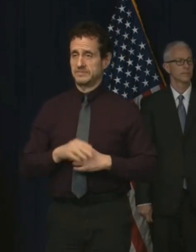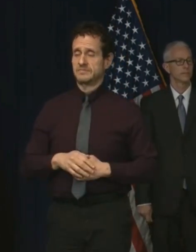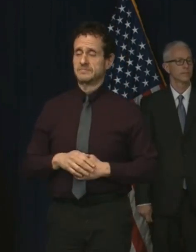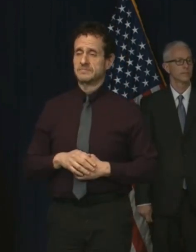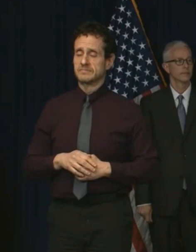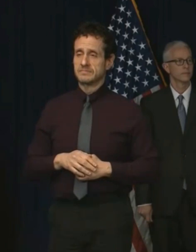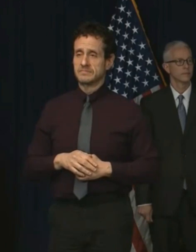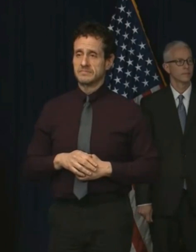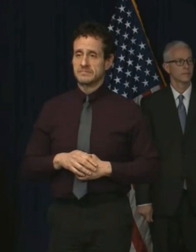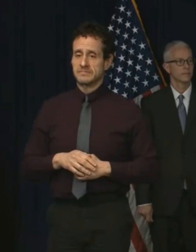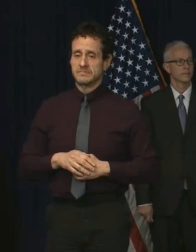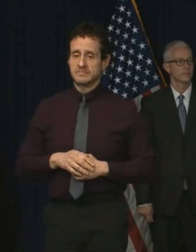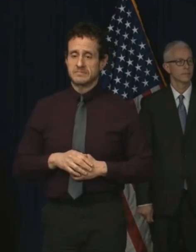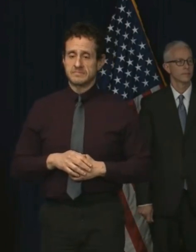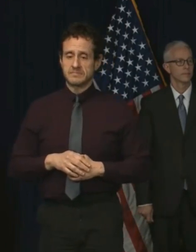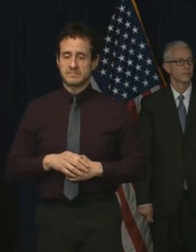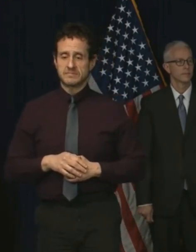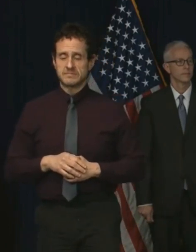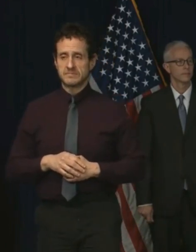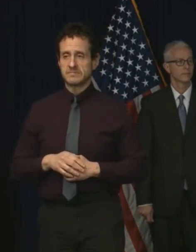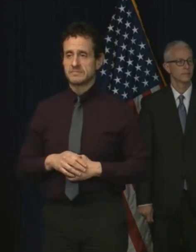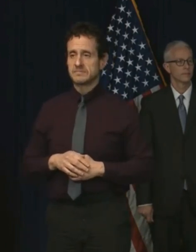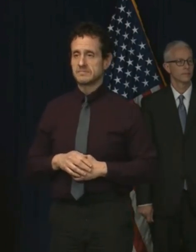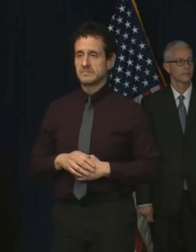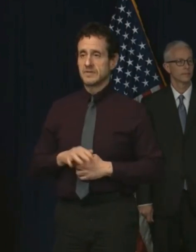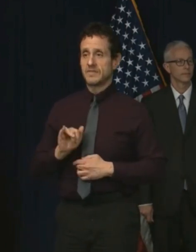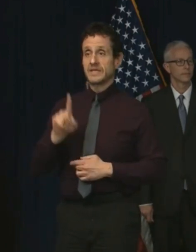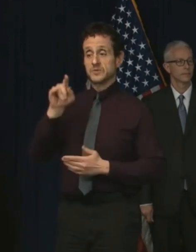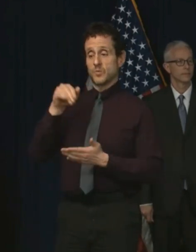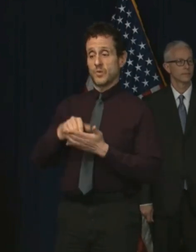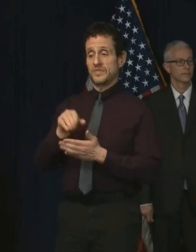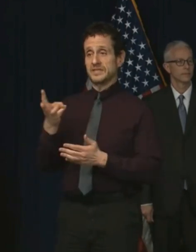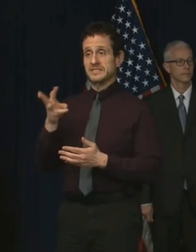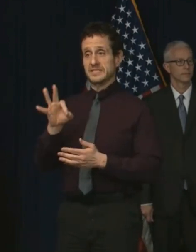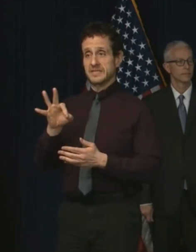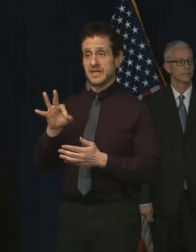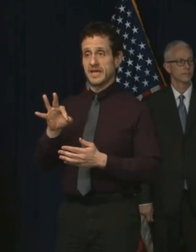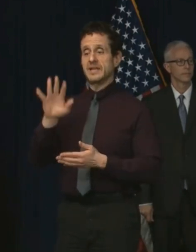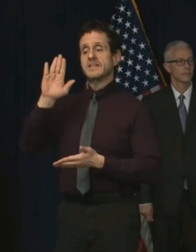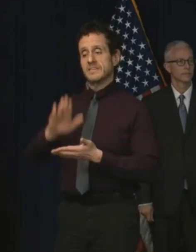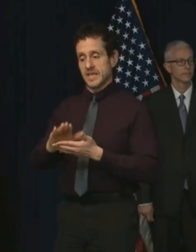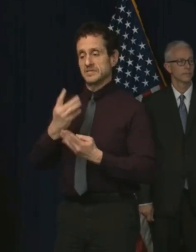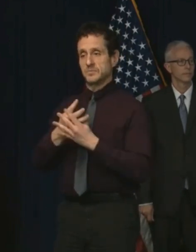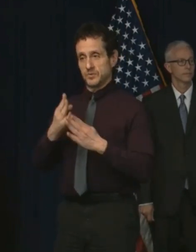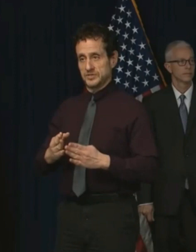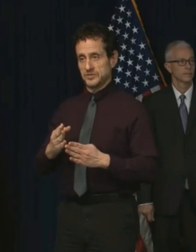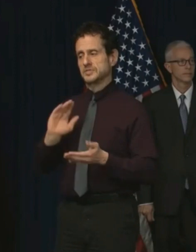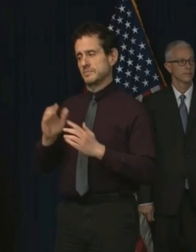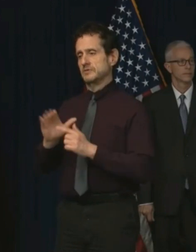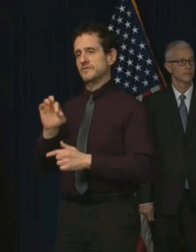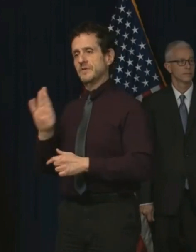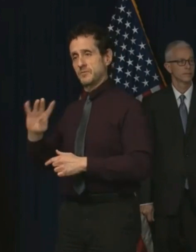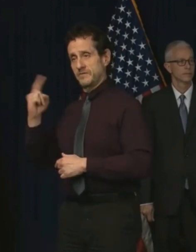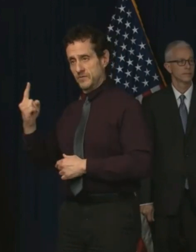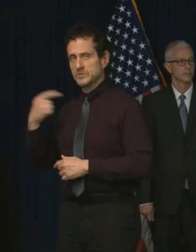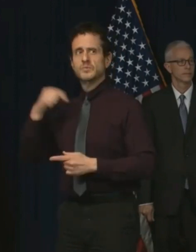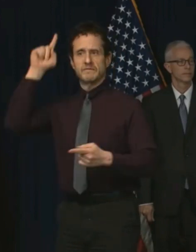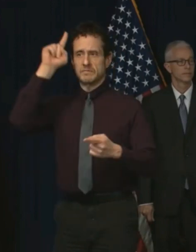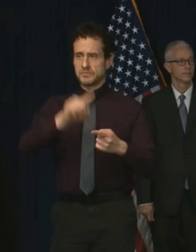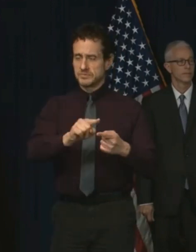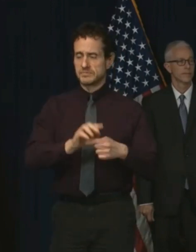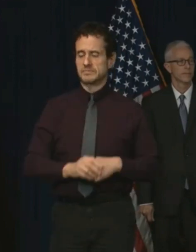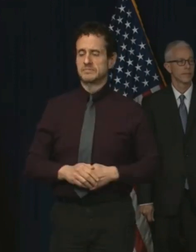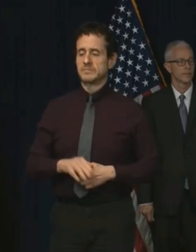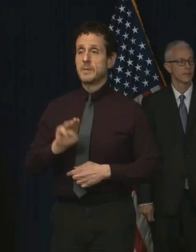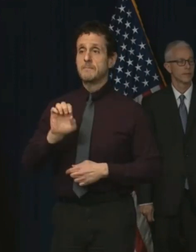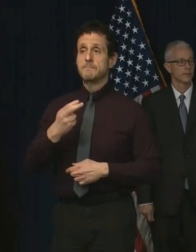That's 1,069 fewer prisoners than on February 1 of this year. On